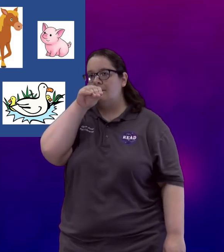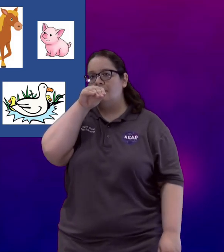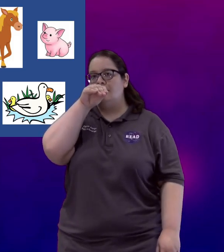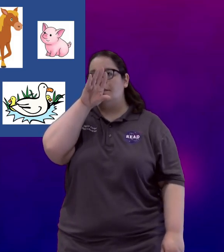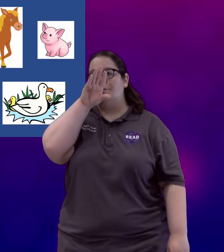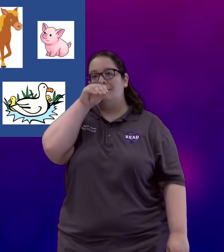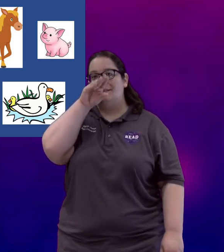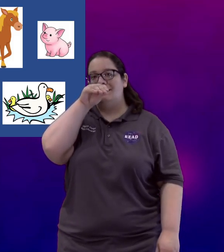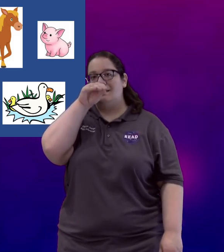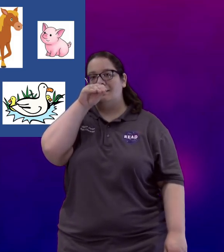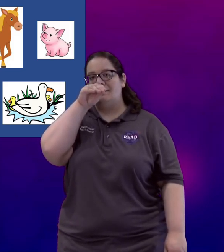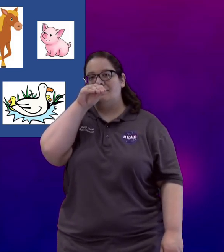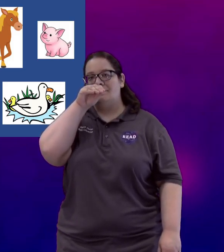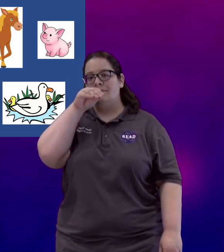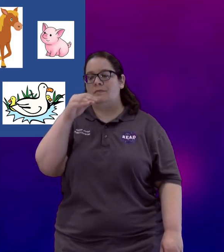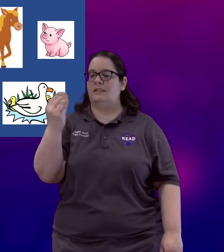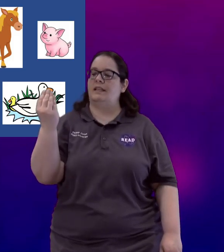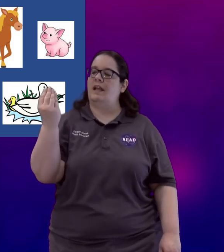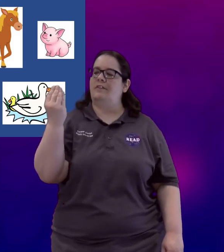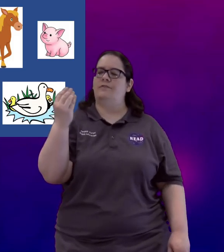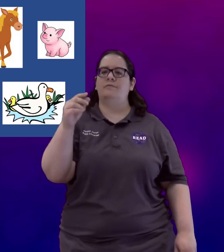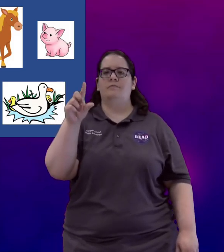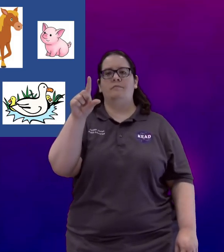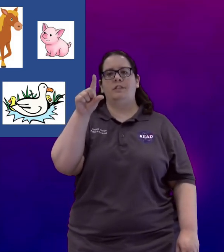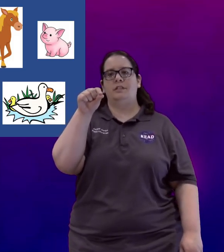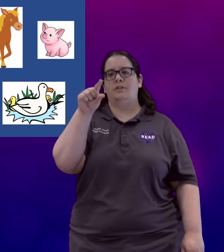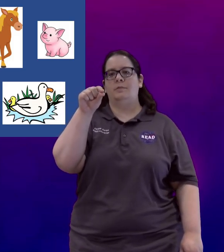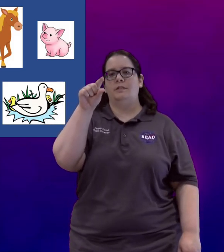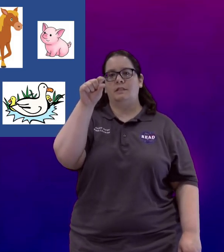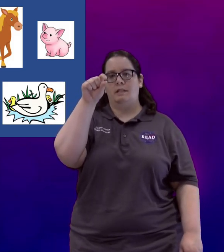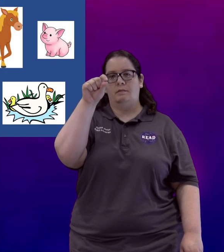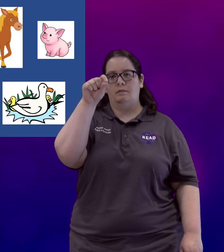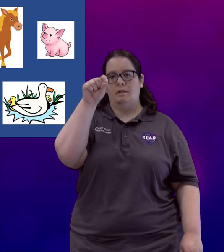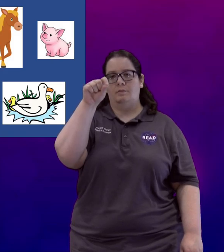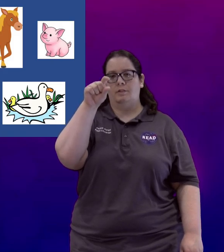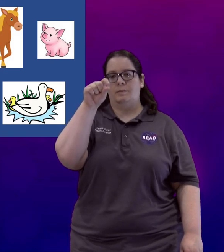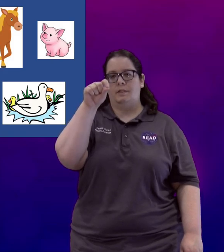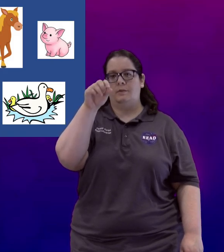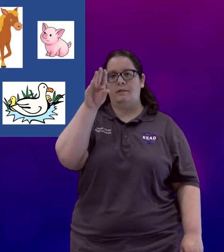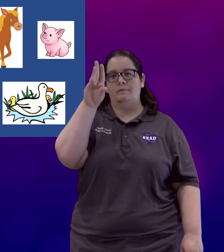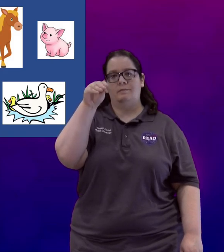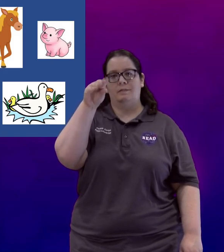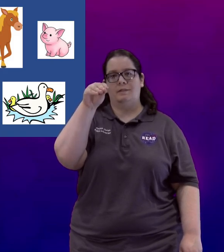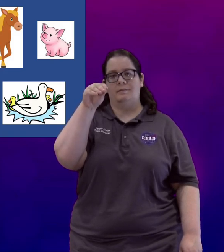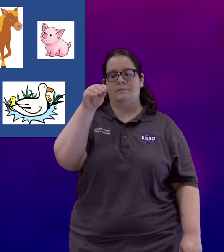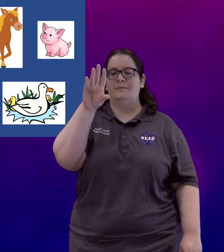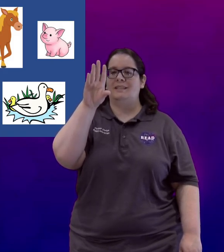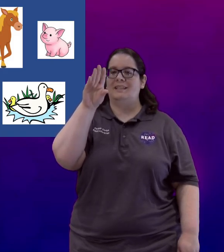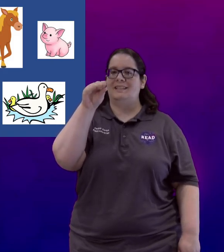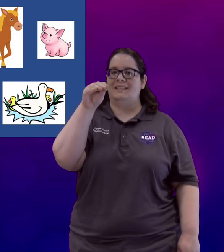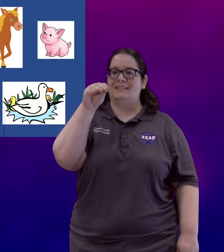So duck. Because they have much thicker bills than a little bird's beak right? So duck.